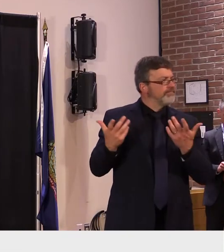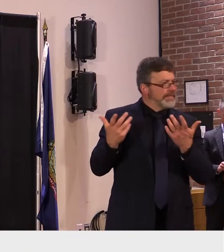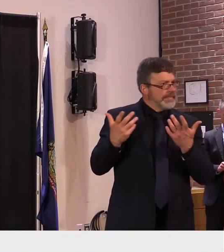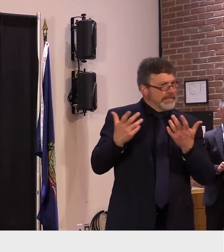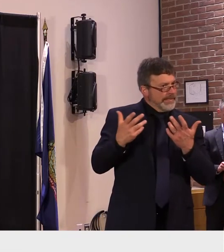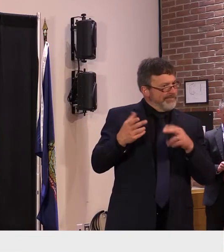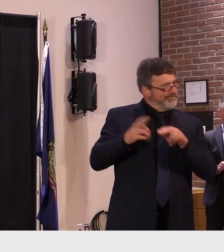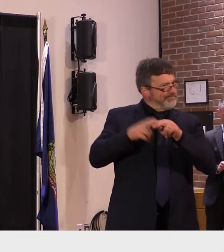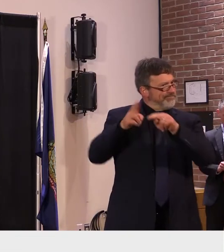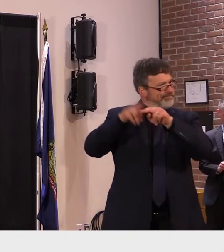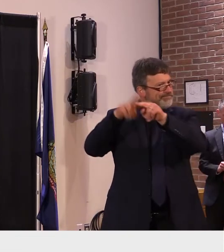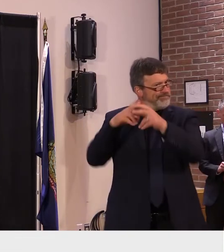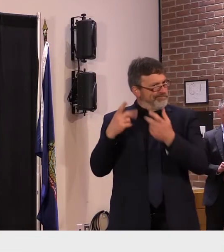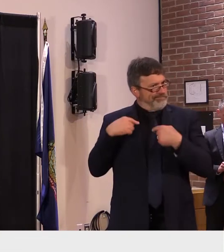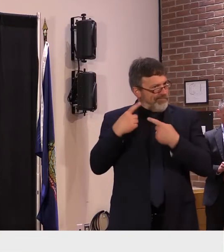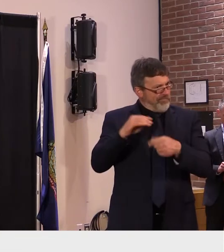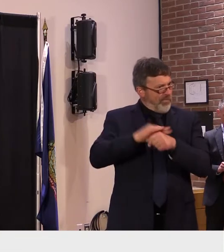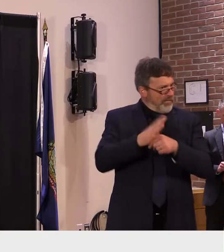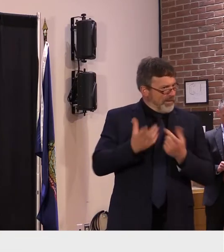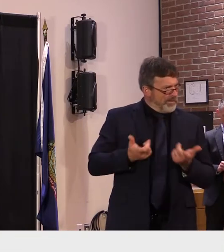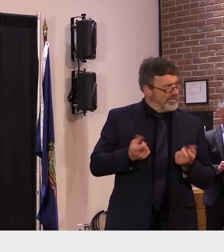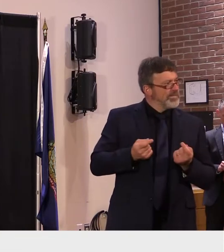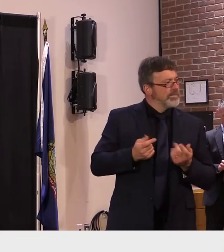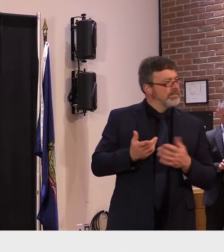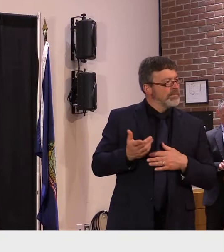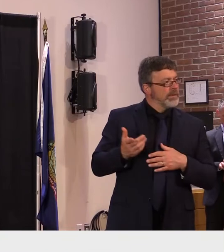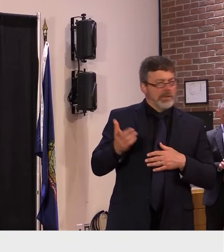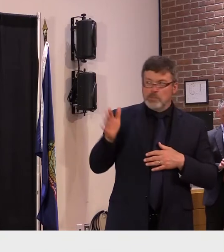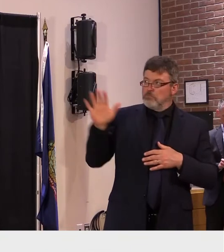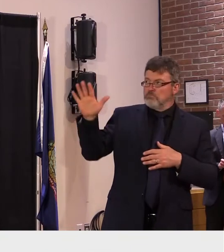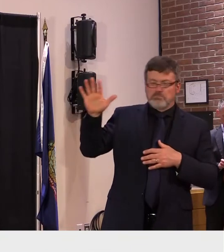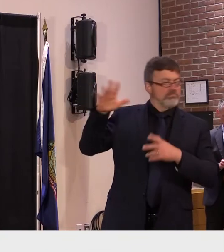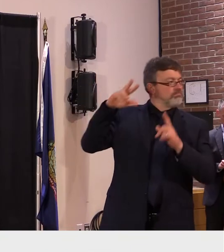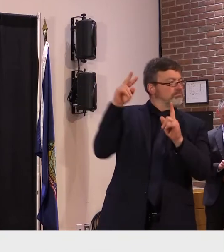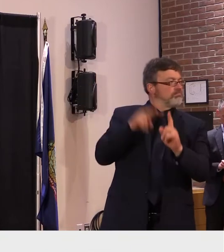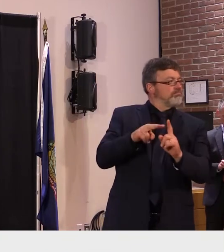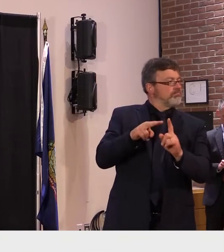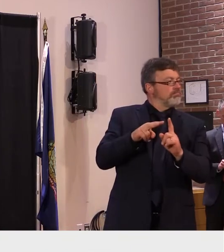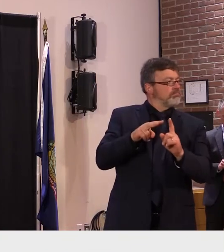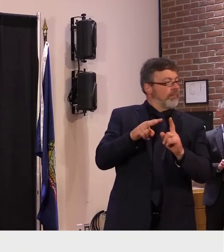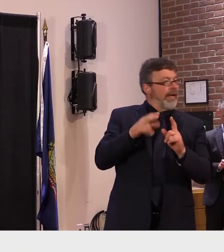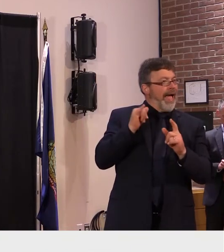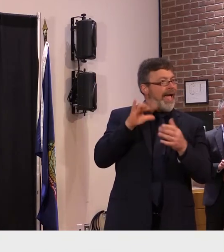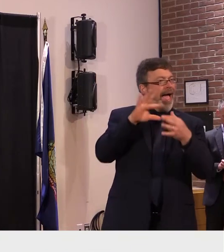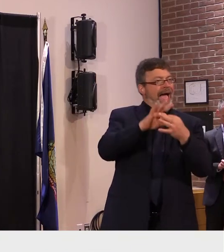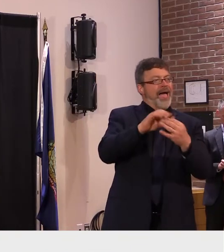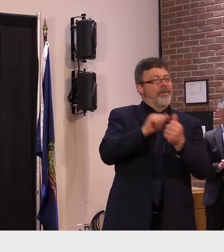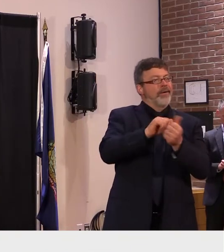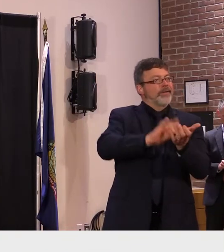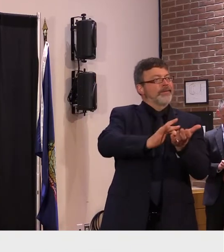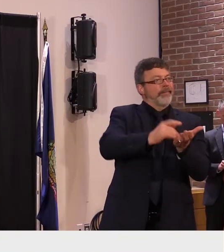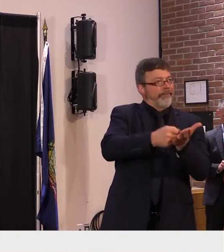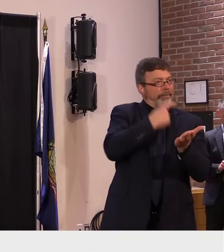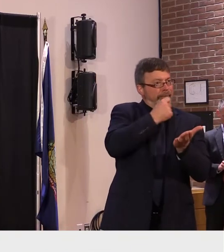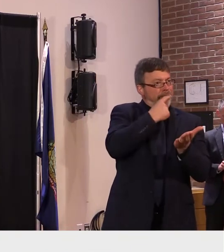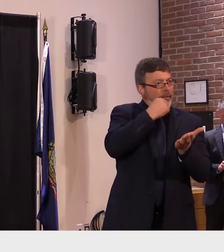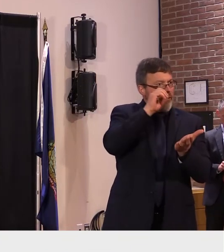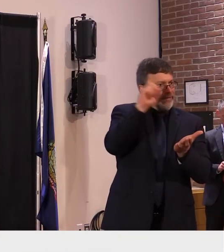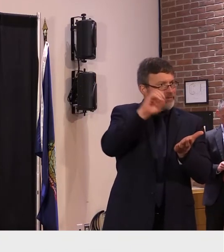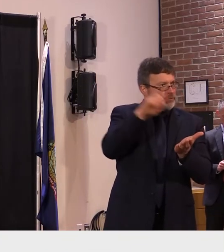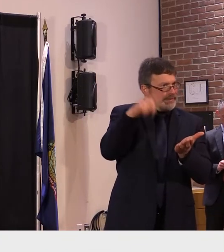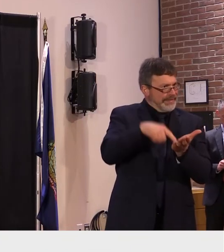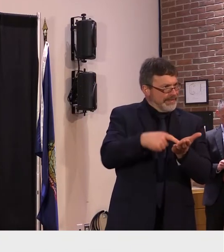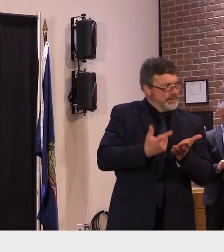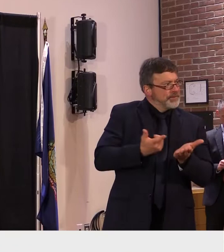take on the opioid prevention sites that uh in the bill the governor vetoed as far as looking into